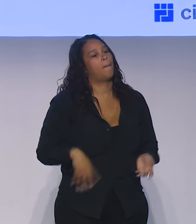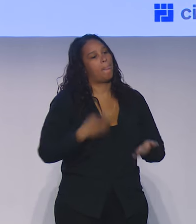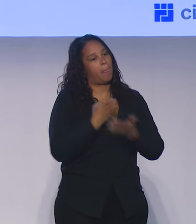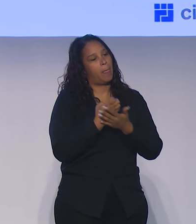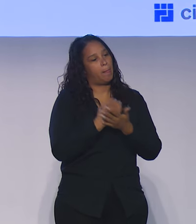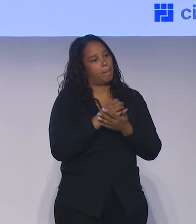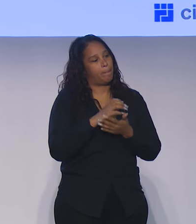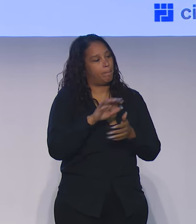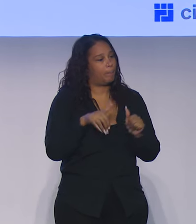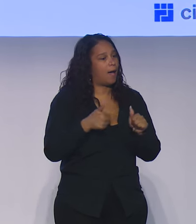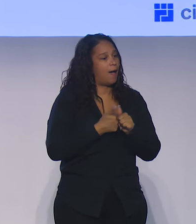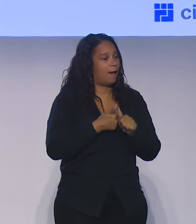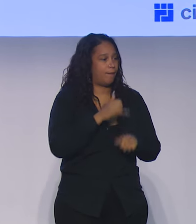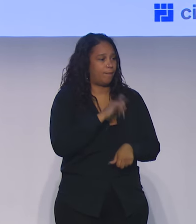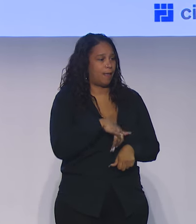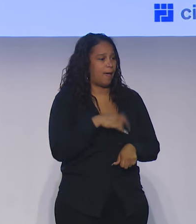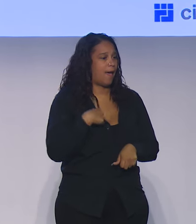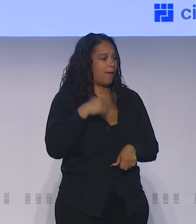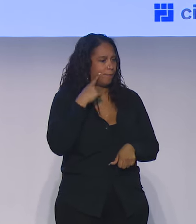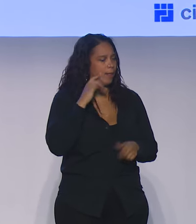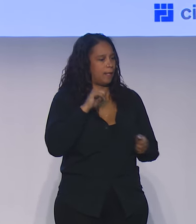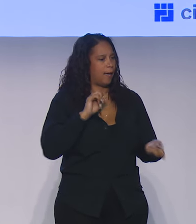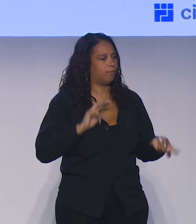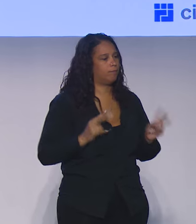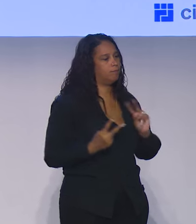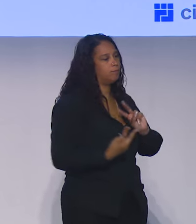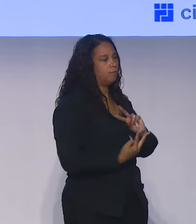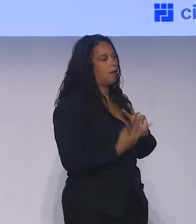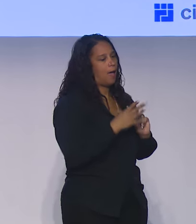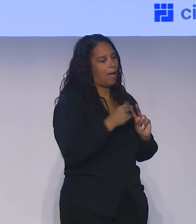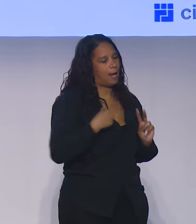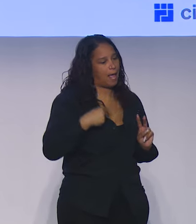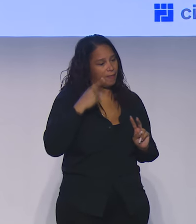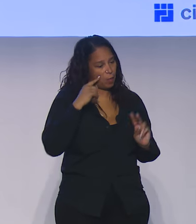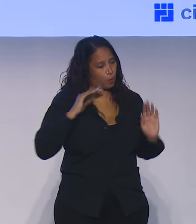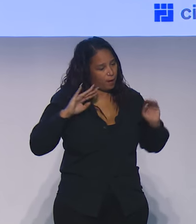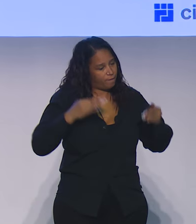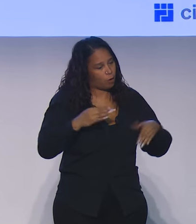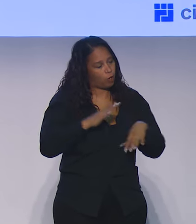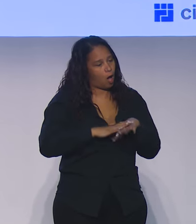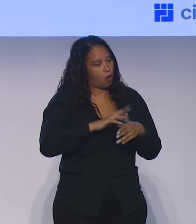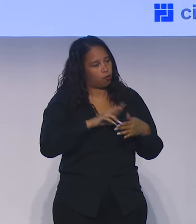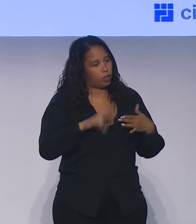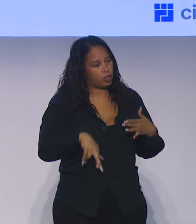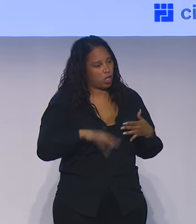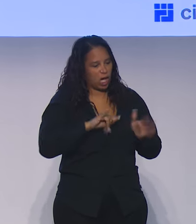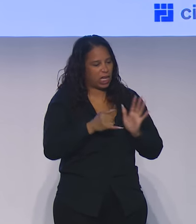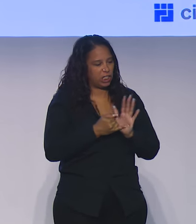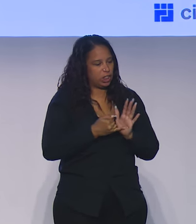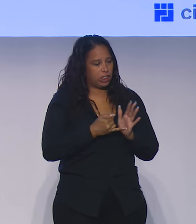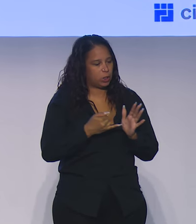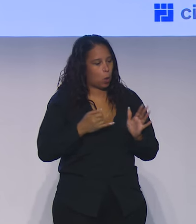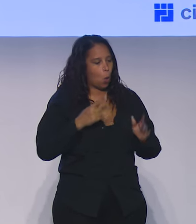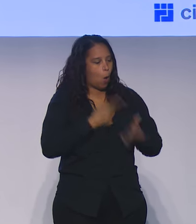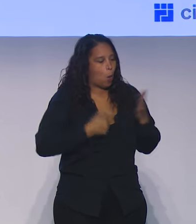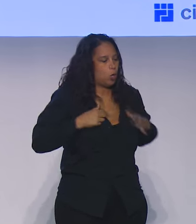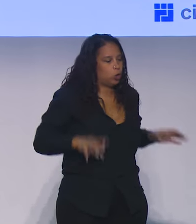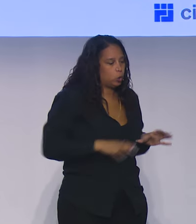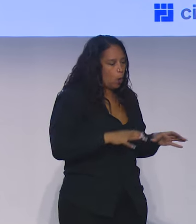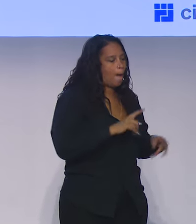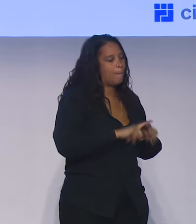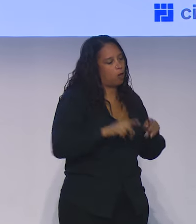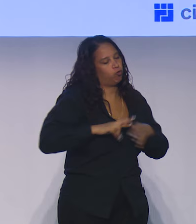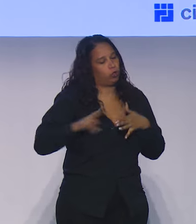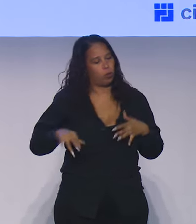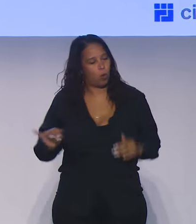care is incontrovertible and I think as we continue to start to focus on outcomes as opposed to just the transactional work we're doing, as we